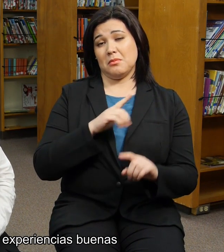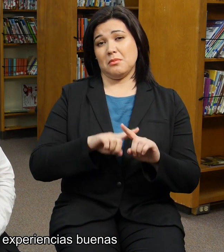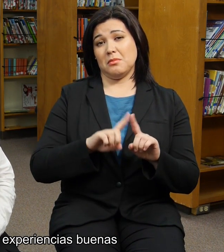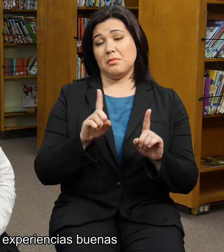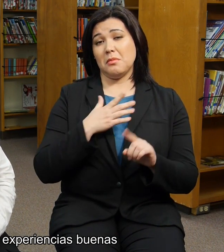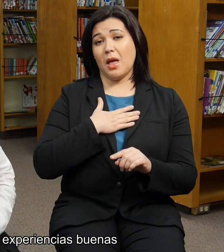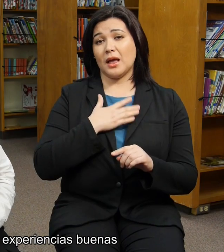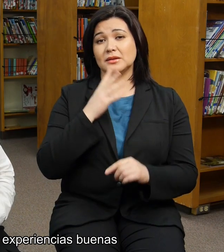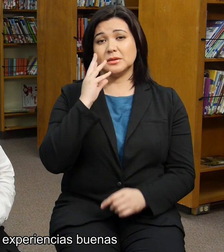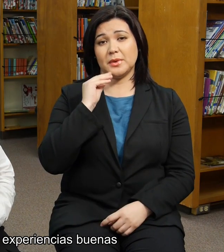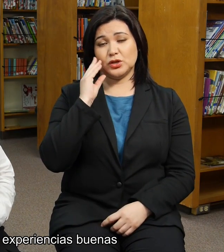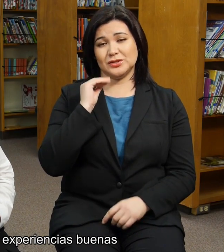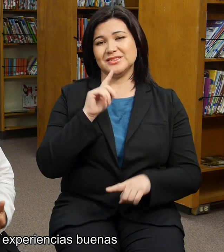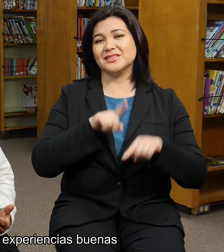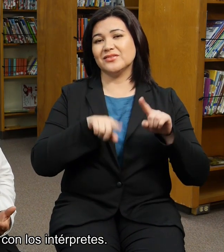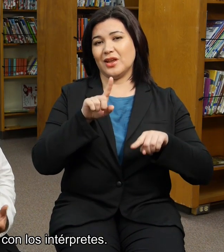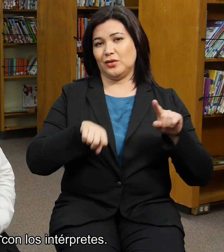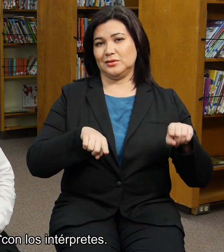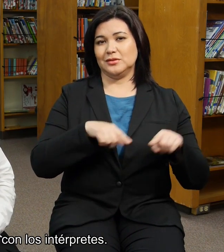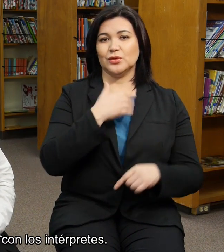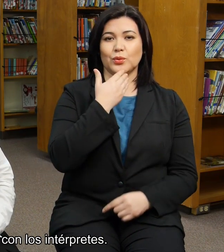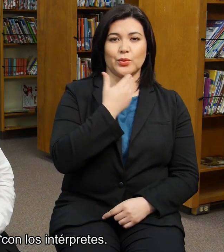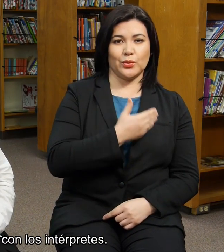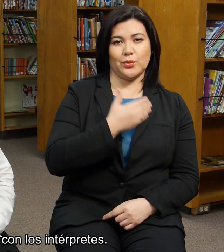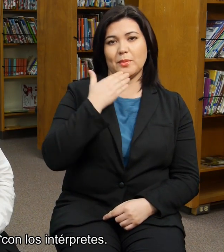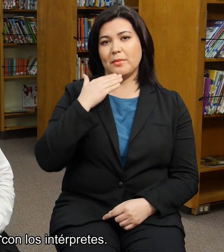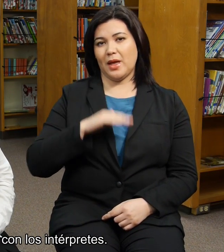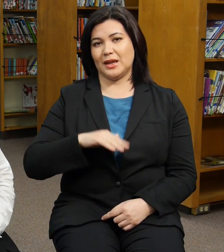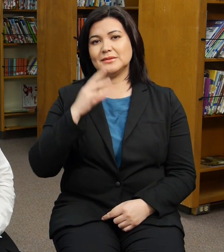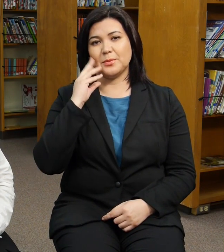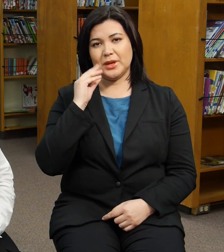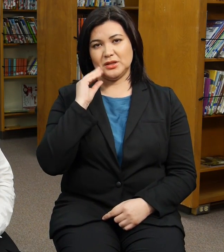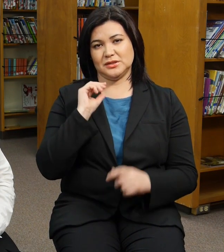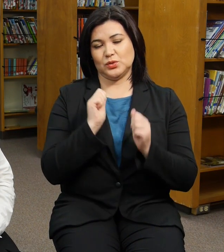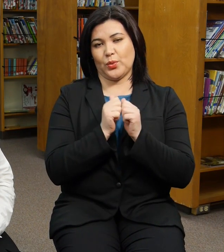you know. I have good experiences and bad experiences with interpreters.